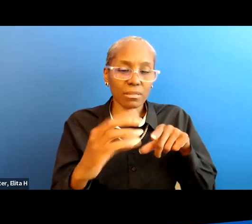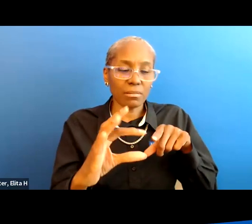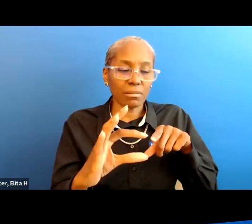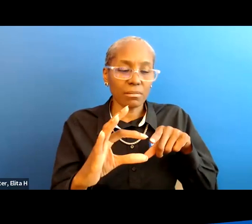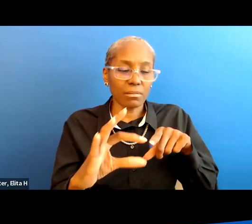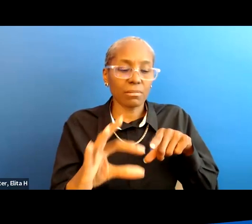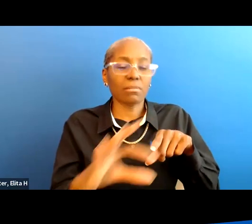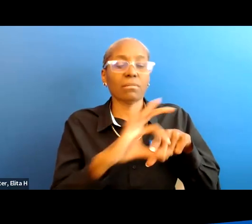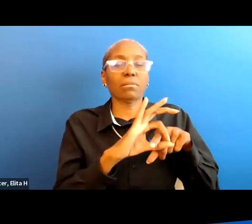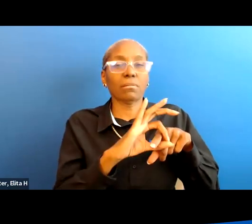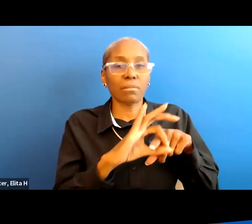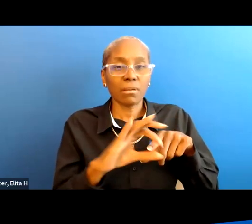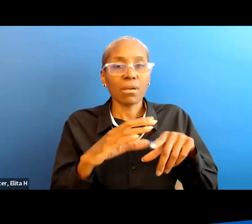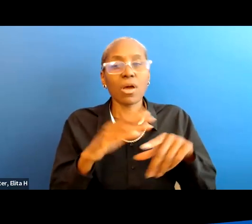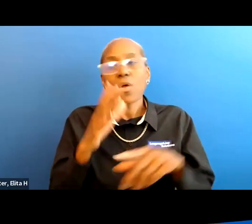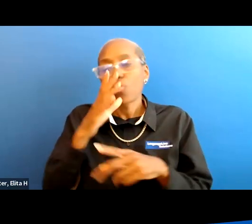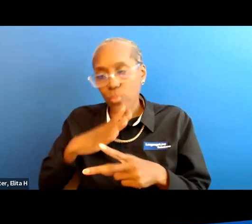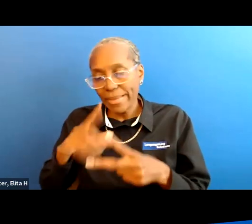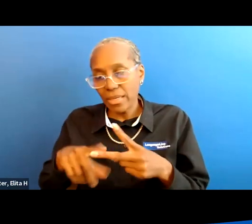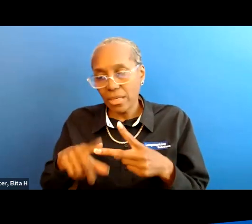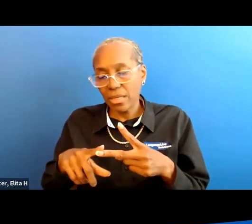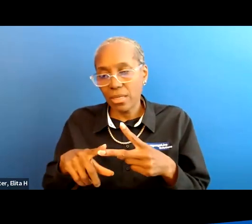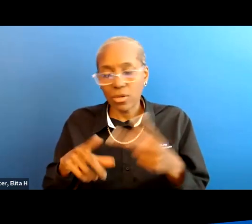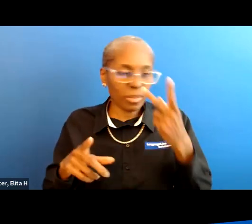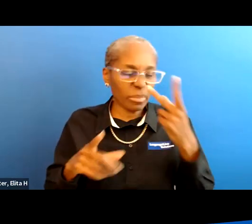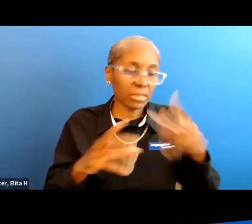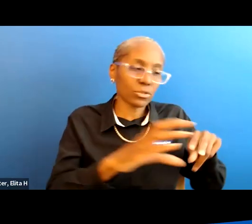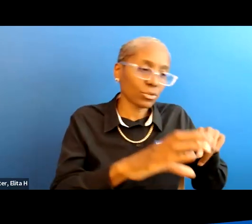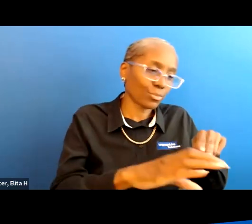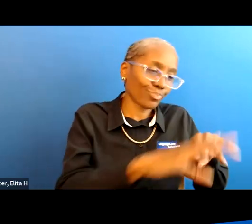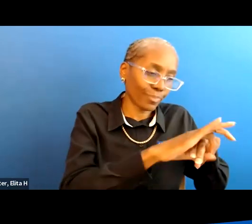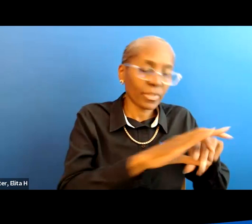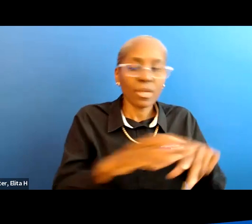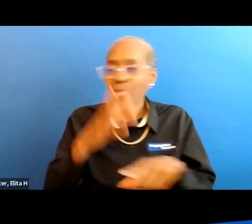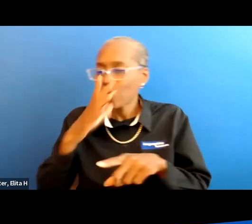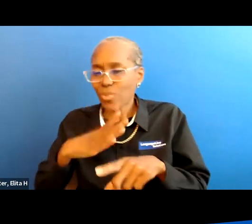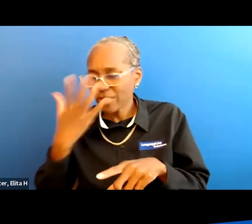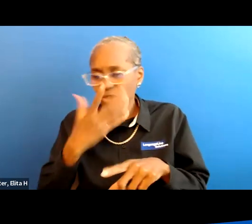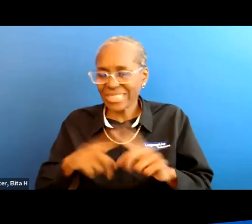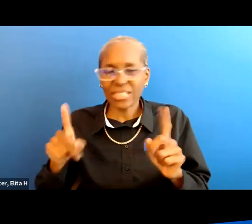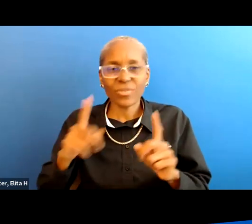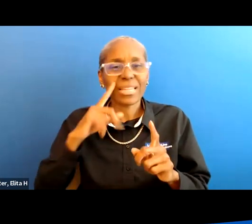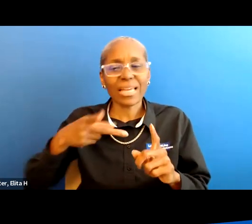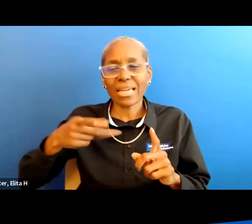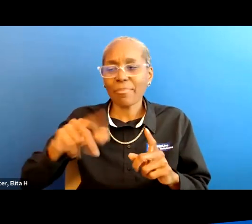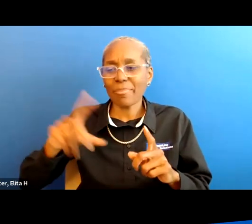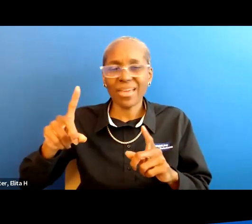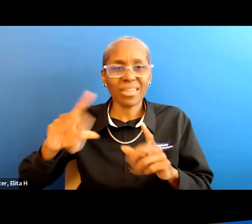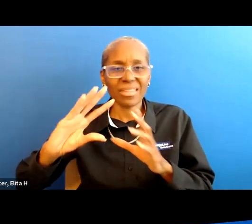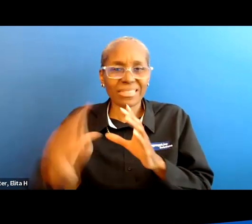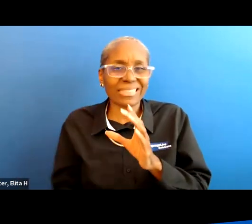on over the penis the woman's is is um different more like a pad that's inserted